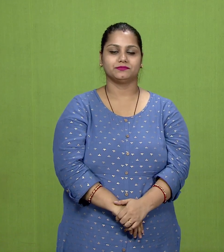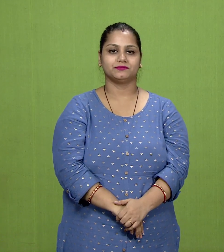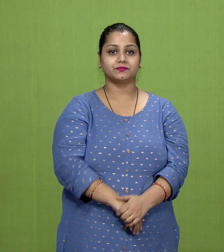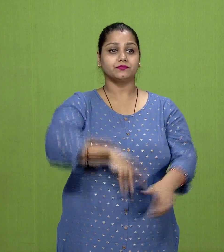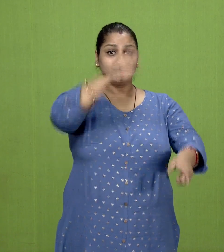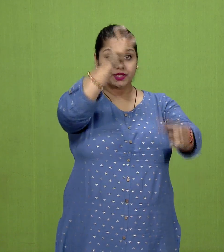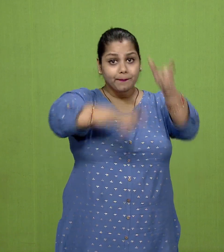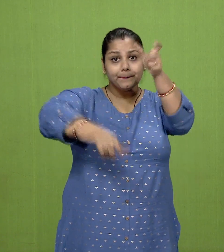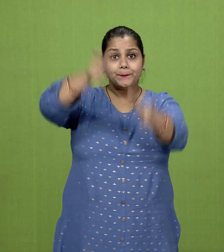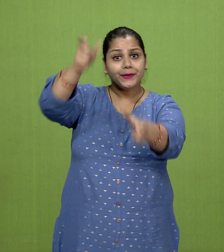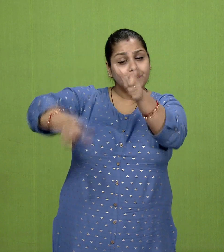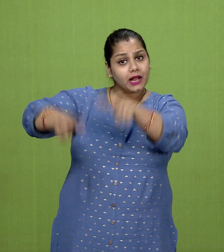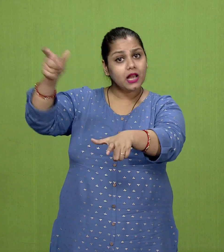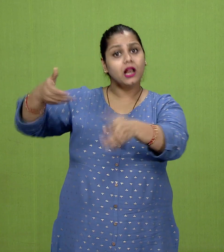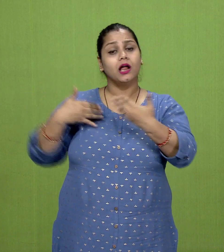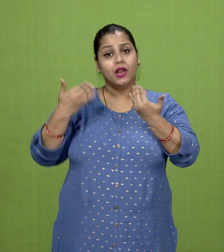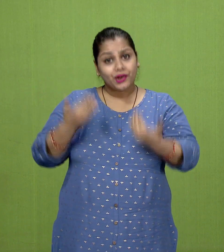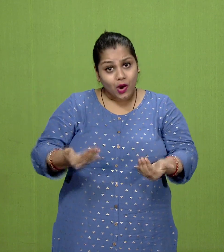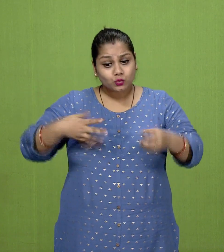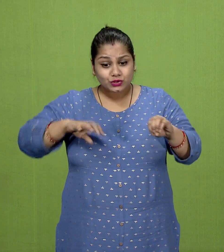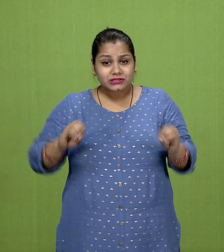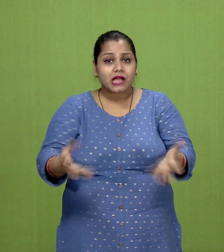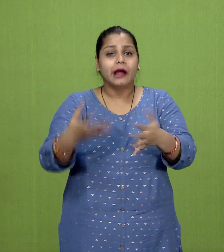people now led a settled life in villages people